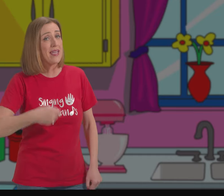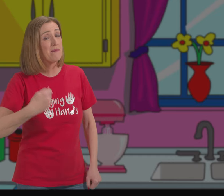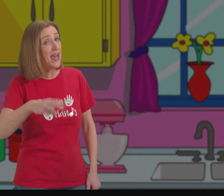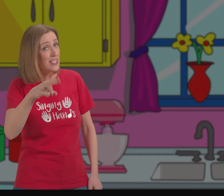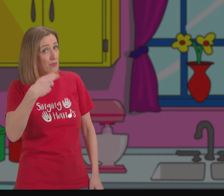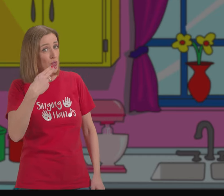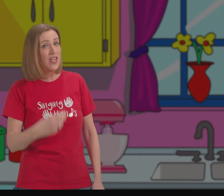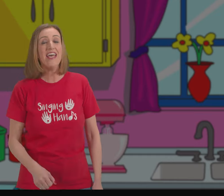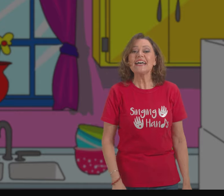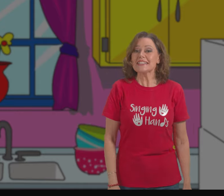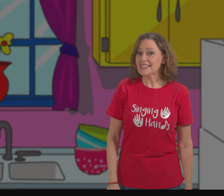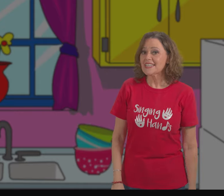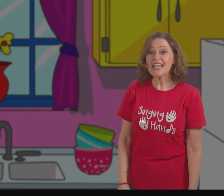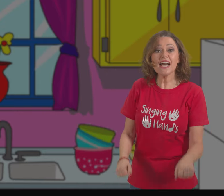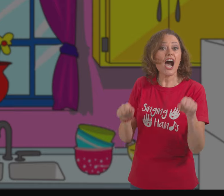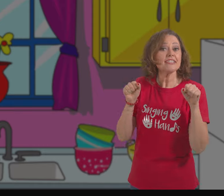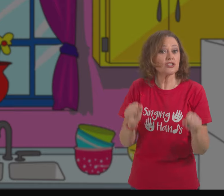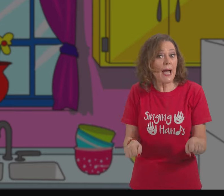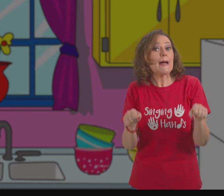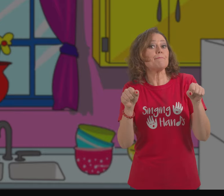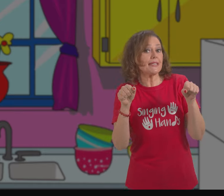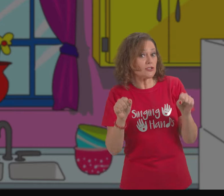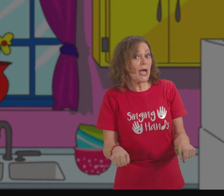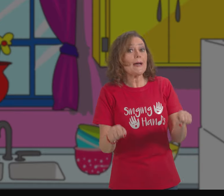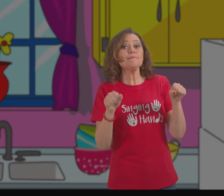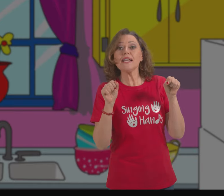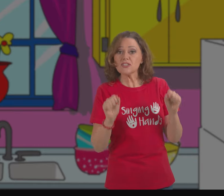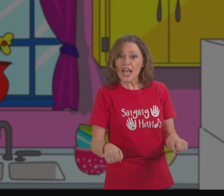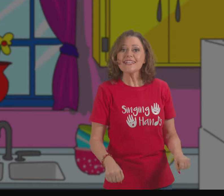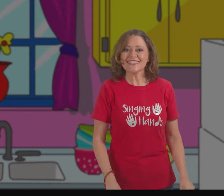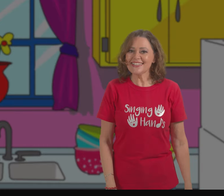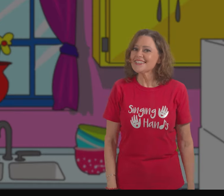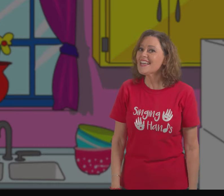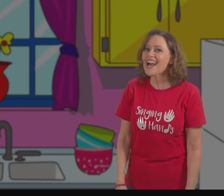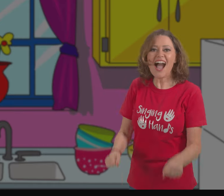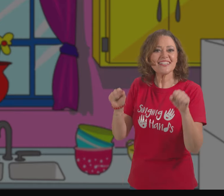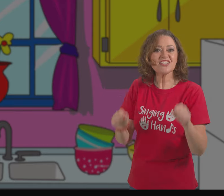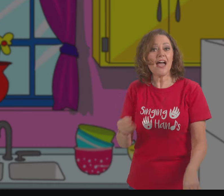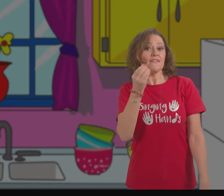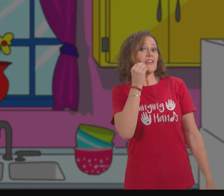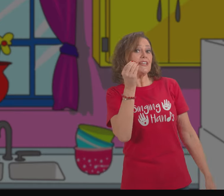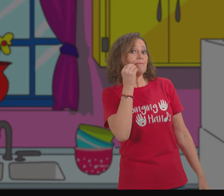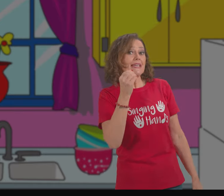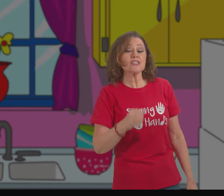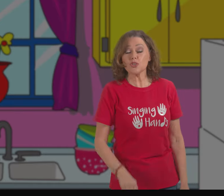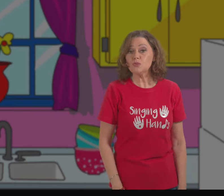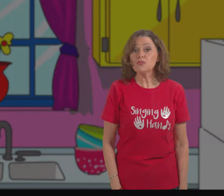bang my spoon. Sitting in a high chair, big chair, my chair. Sitting in a high chair, feed me soon.